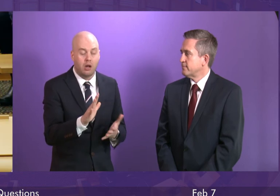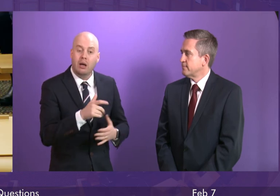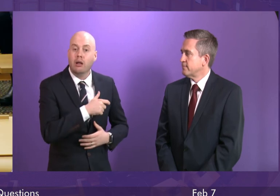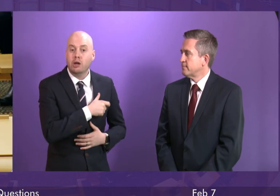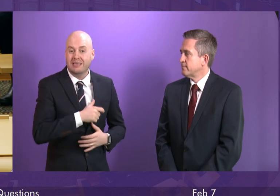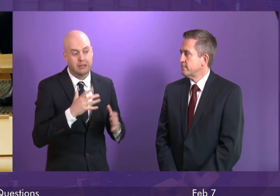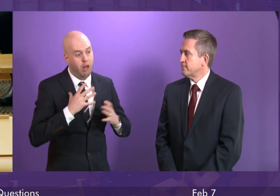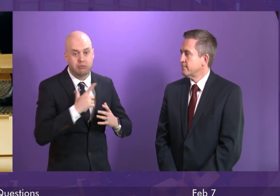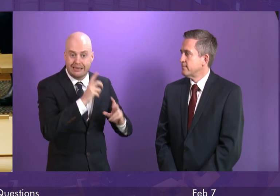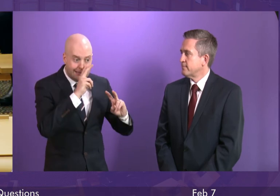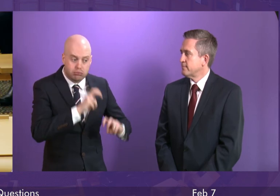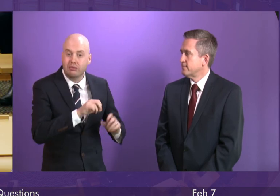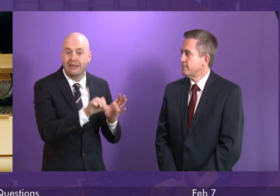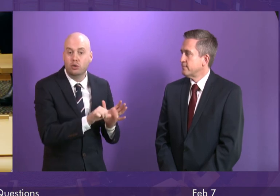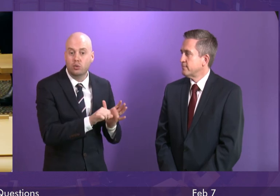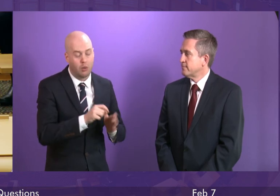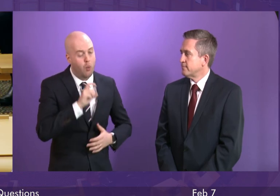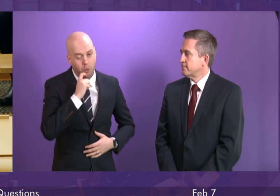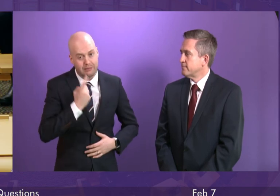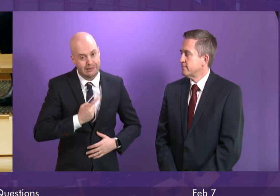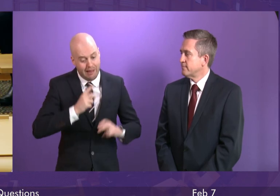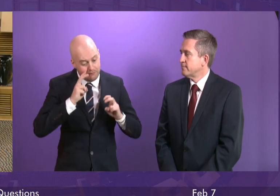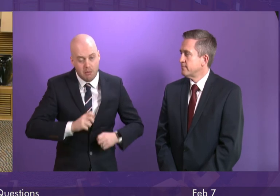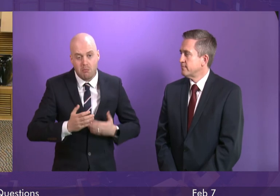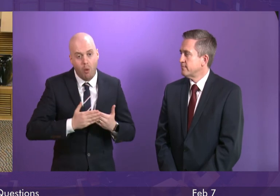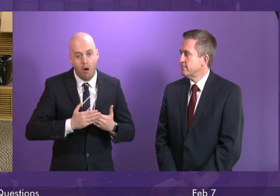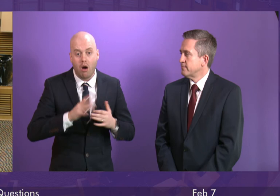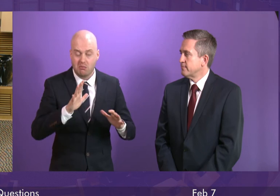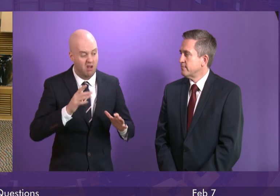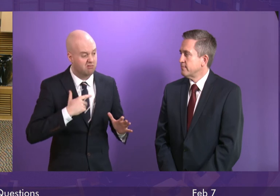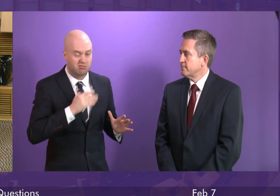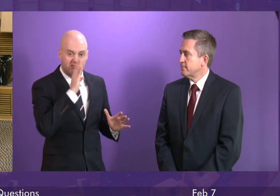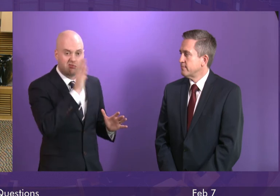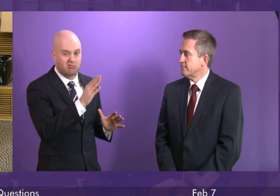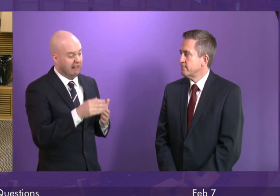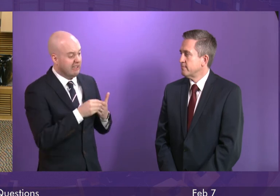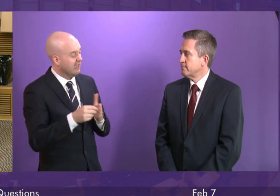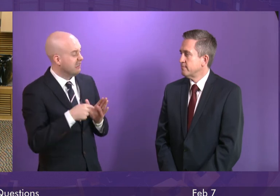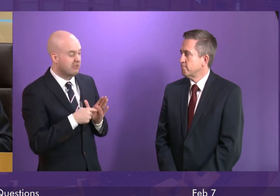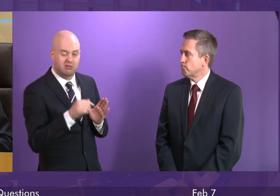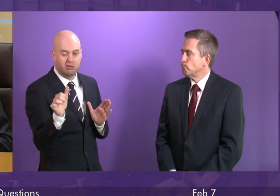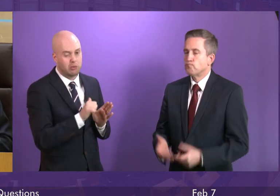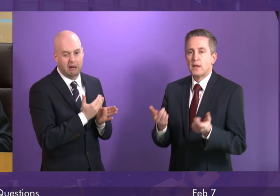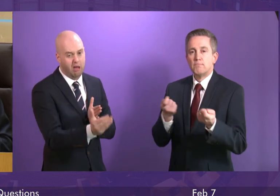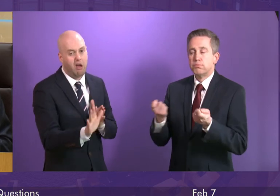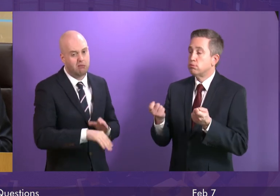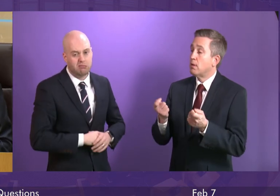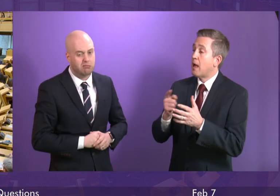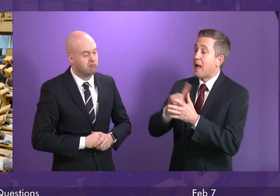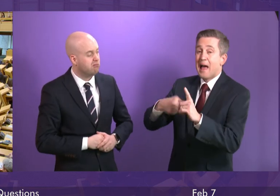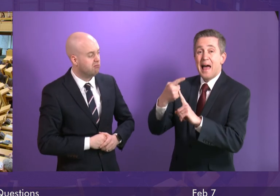issue and I will explore it but from as I stand here today I think there's no jubiety about that point. Alec Rowley